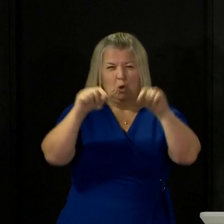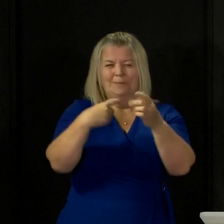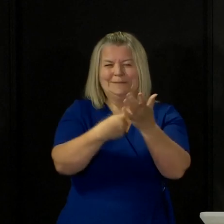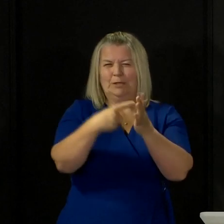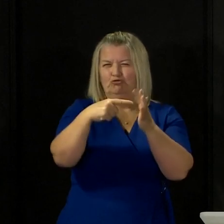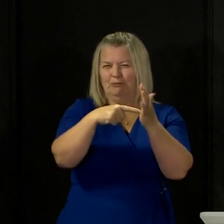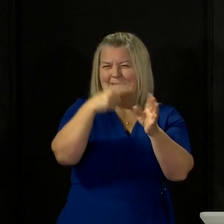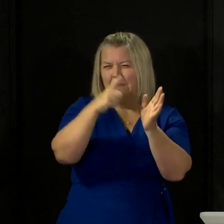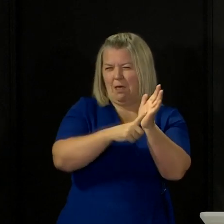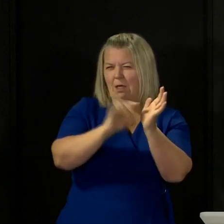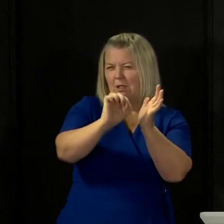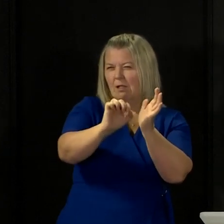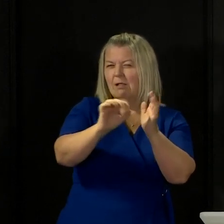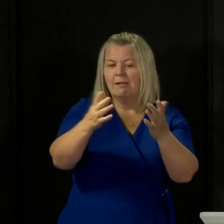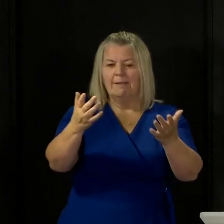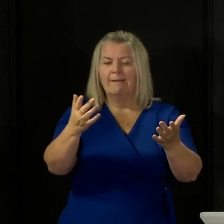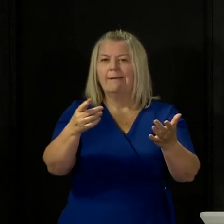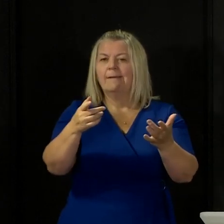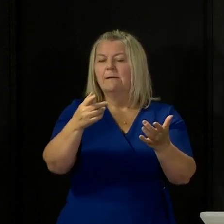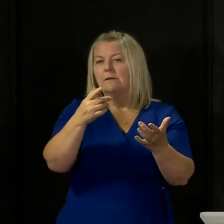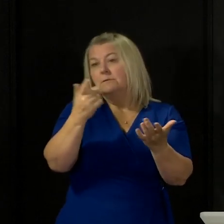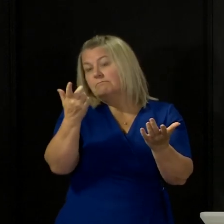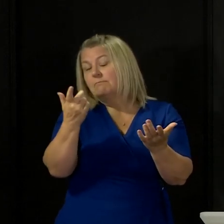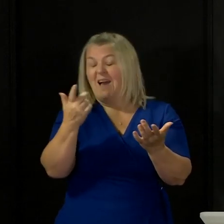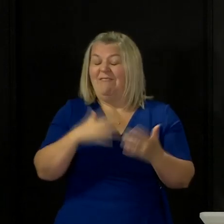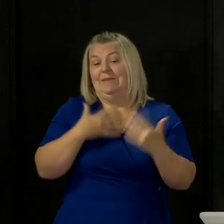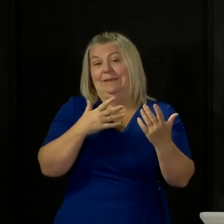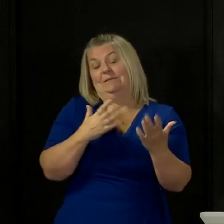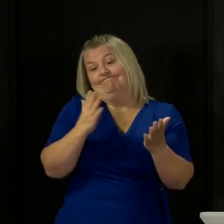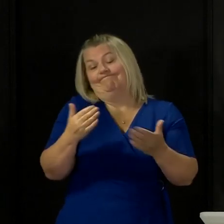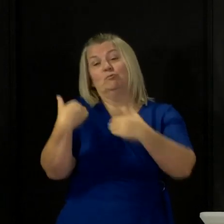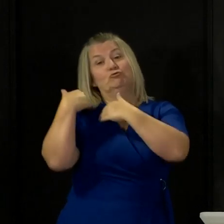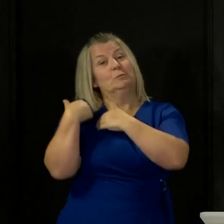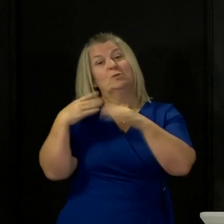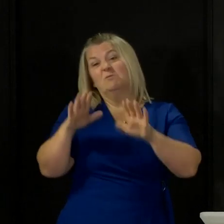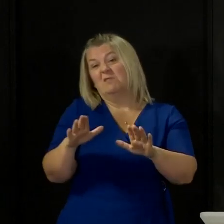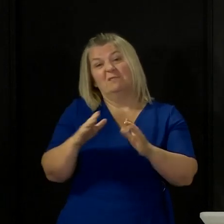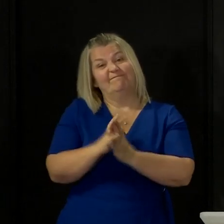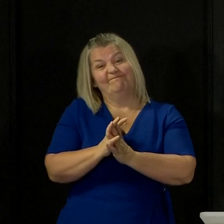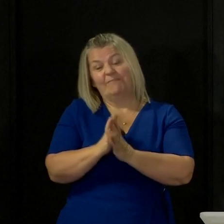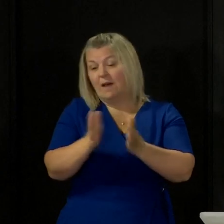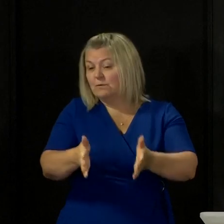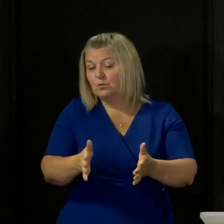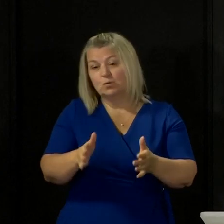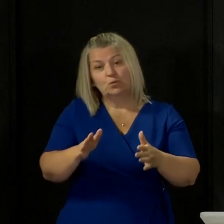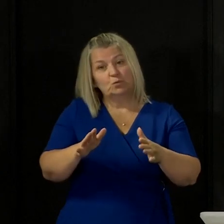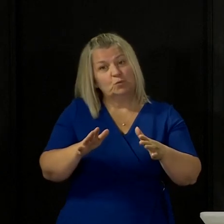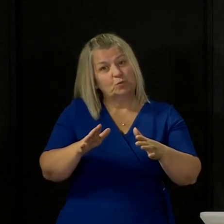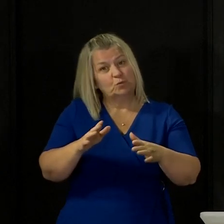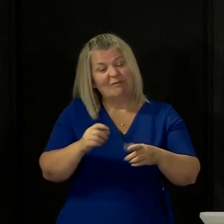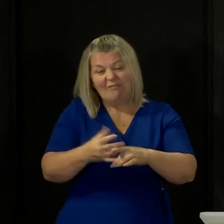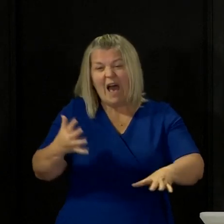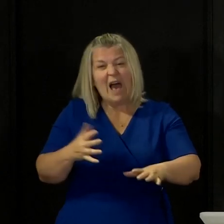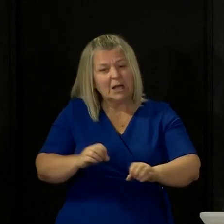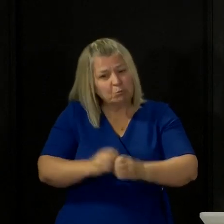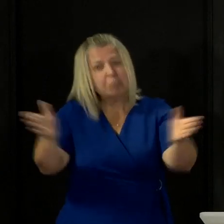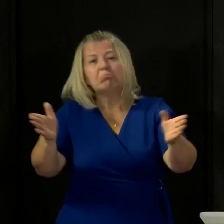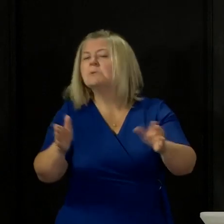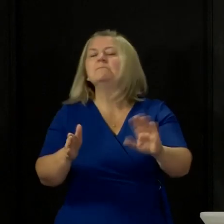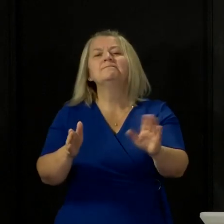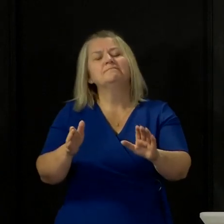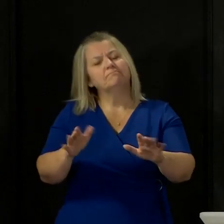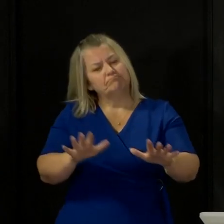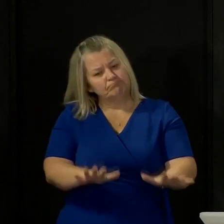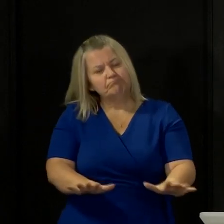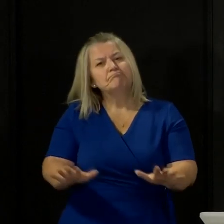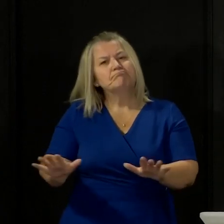will continue to say, because I think it is the only responsible approach to take, that we have to take these decisions at the pace that is right for Scotland, and in a